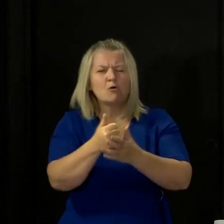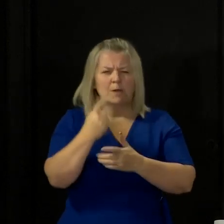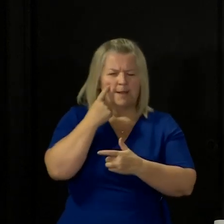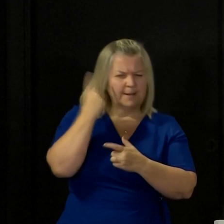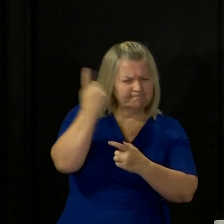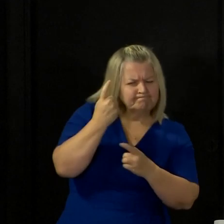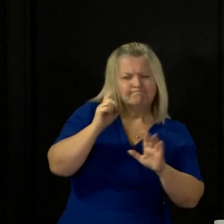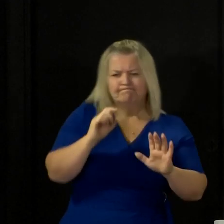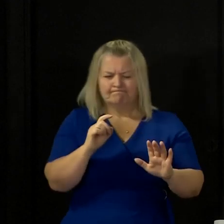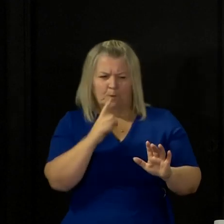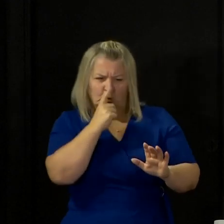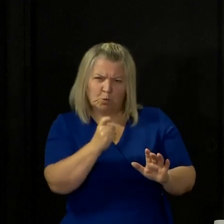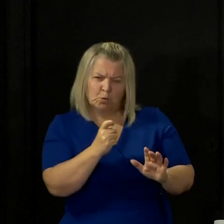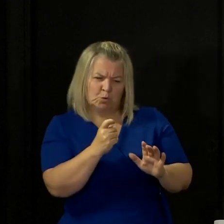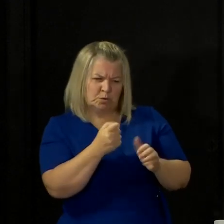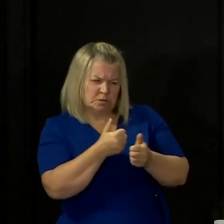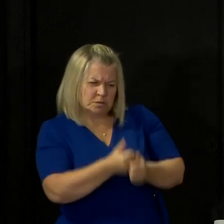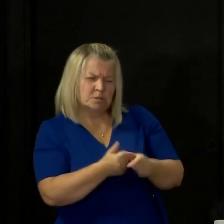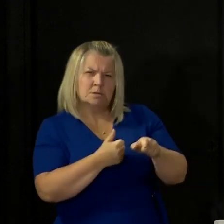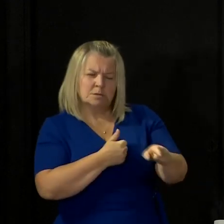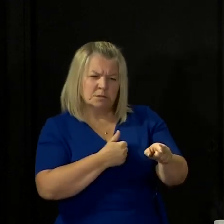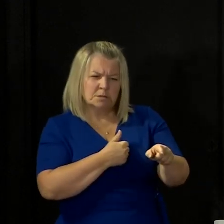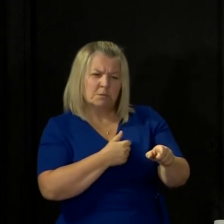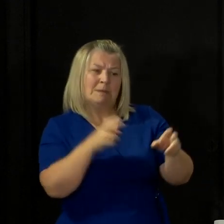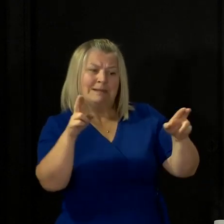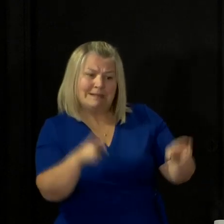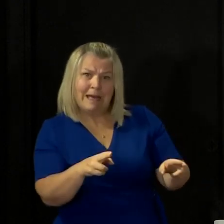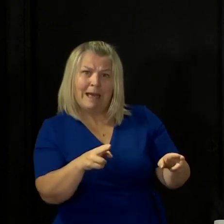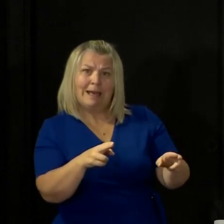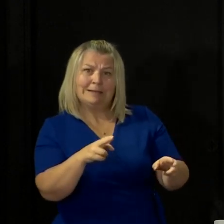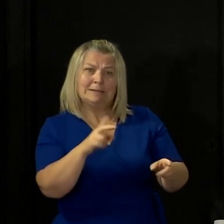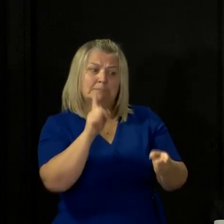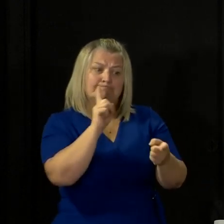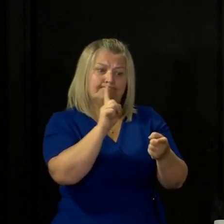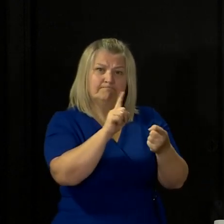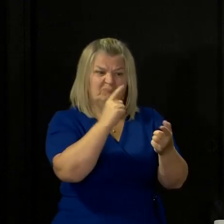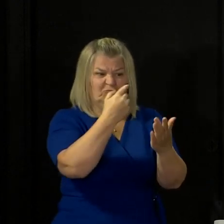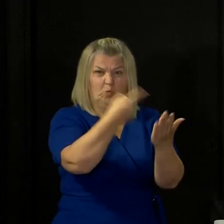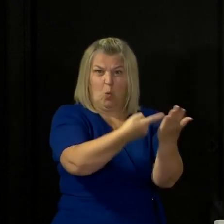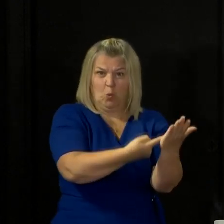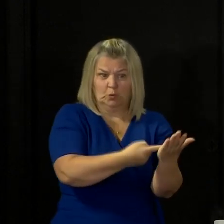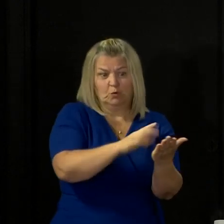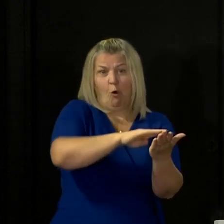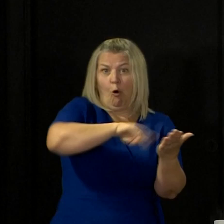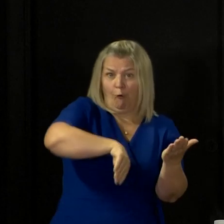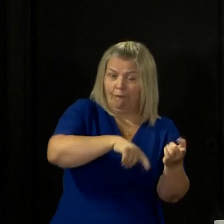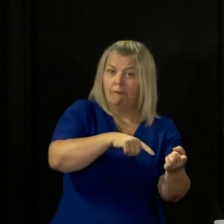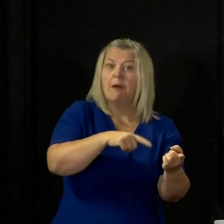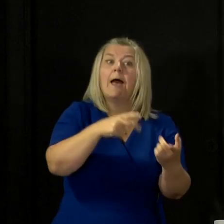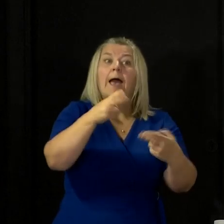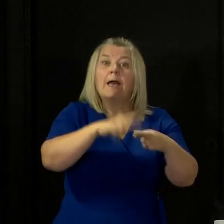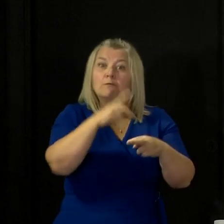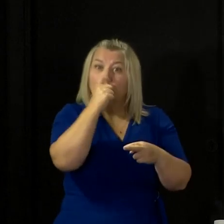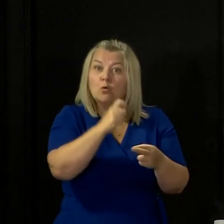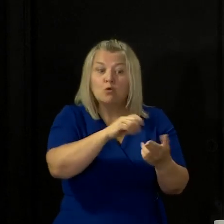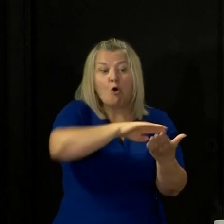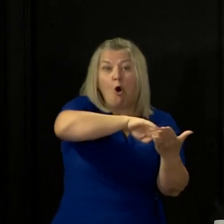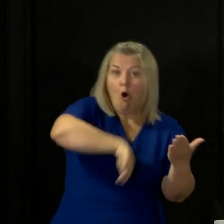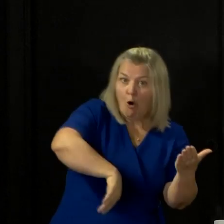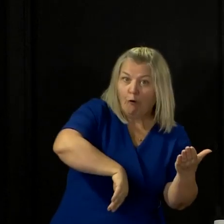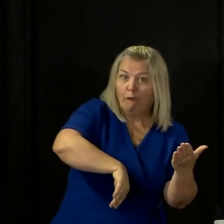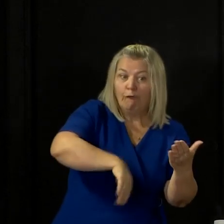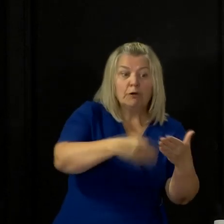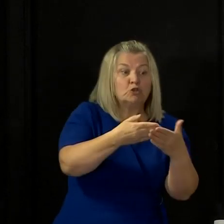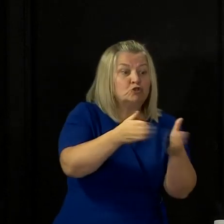easing is possible. And if we can bring shielding in its current form to an end earlier than the end of July, we will do